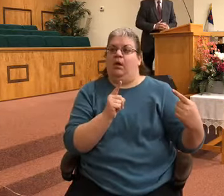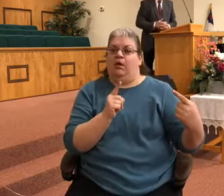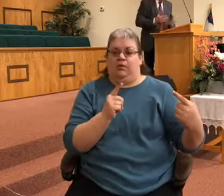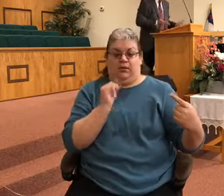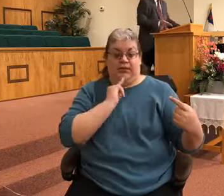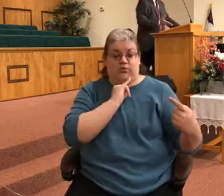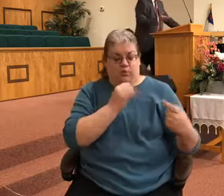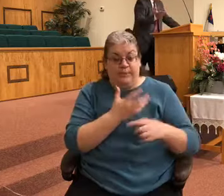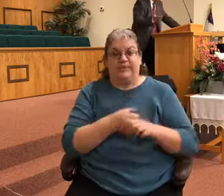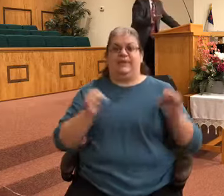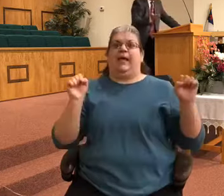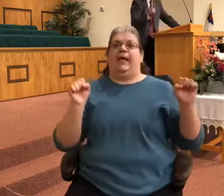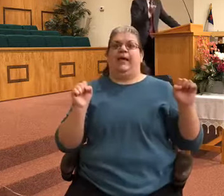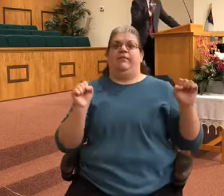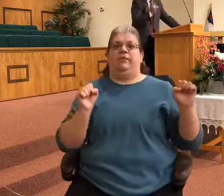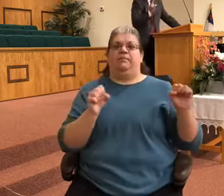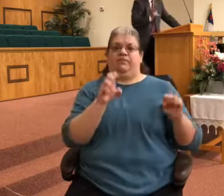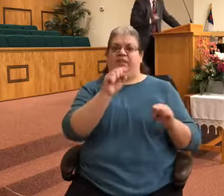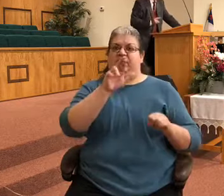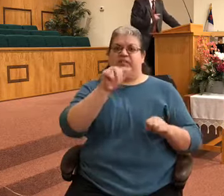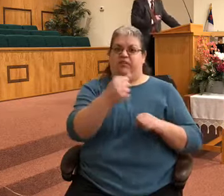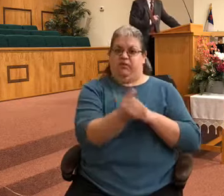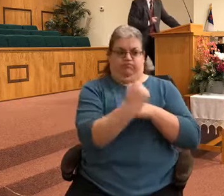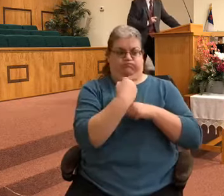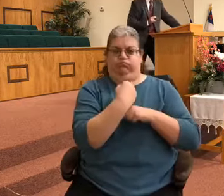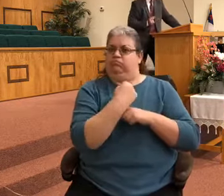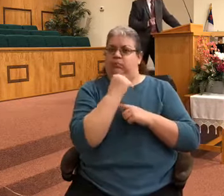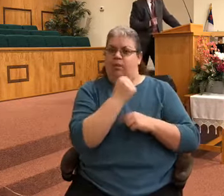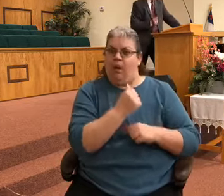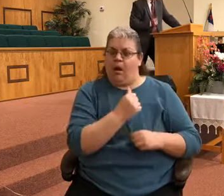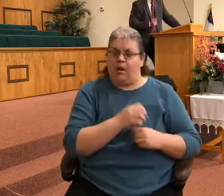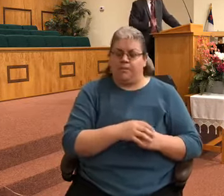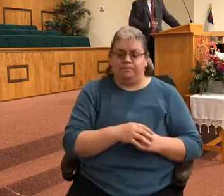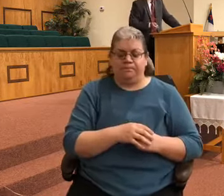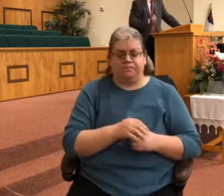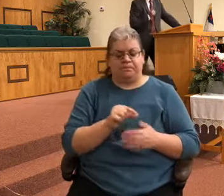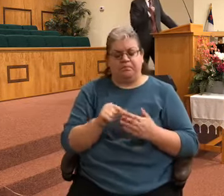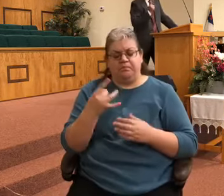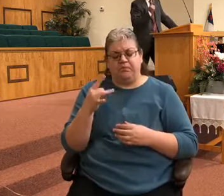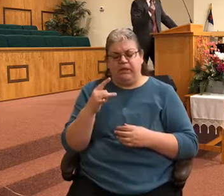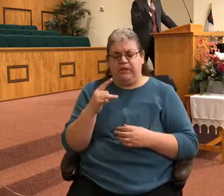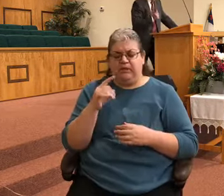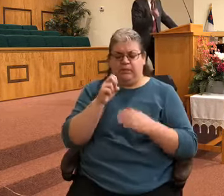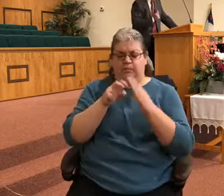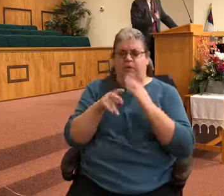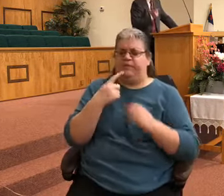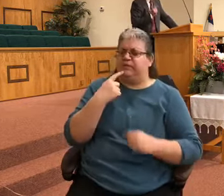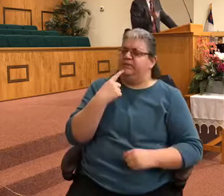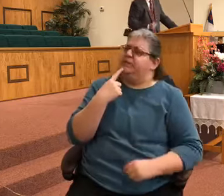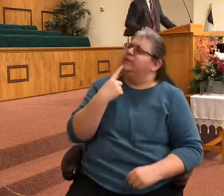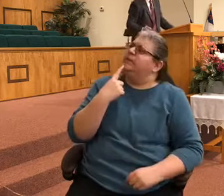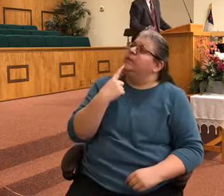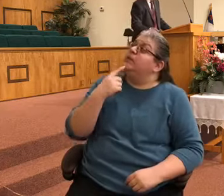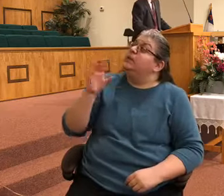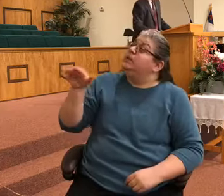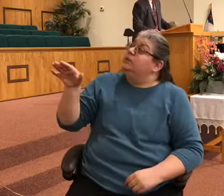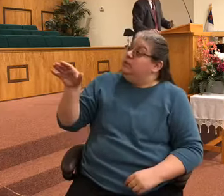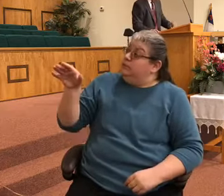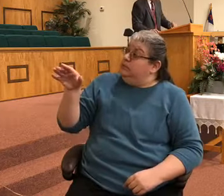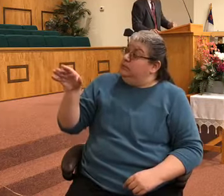And so, verse 18, the prophet says this to the king. It says, He said, Take the arrows, and he took